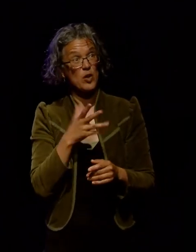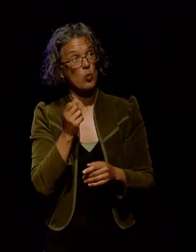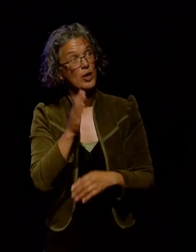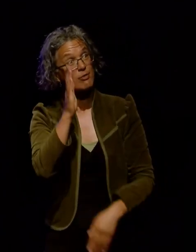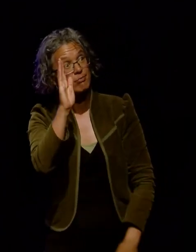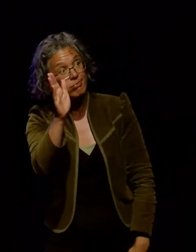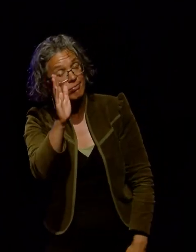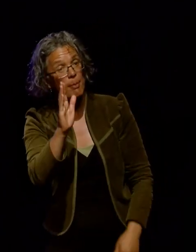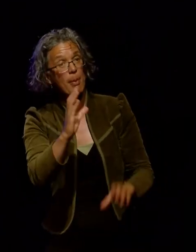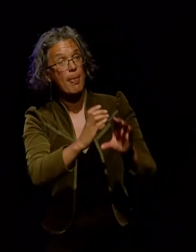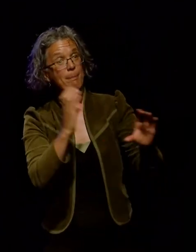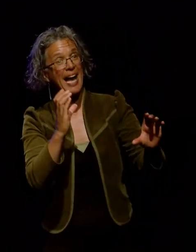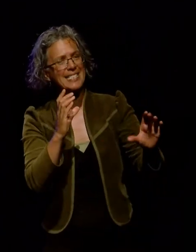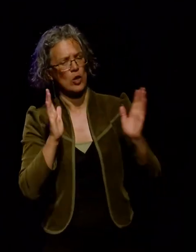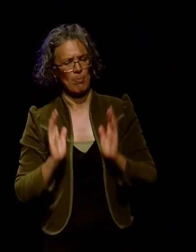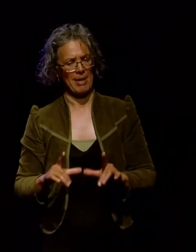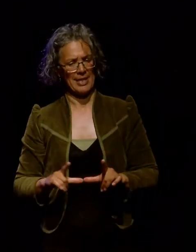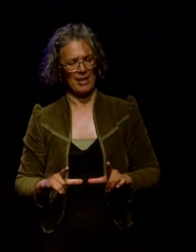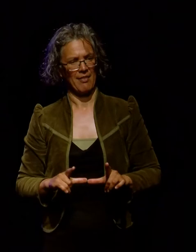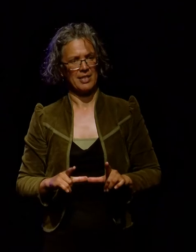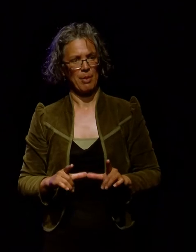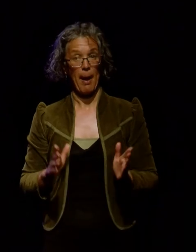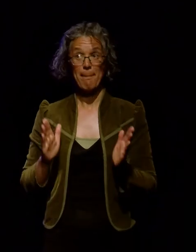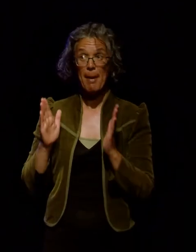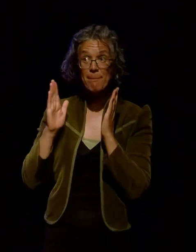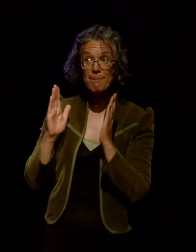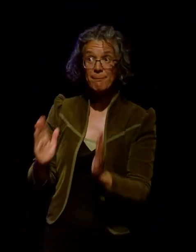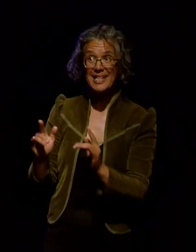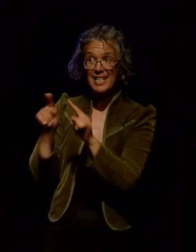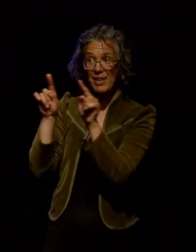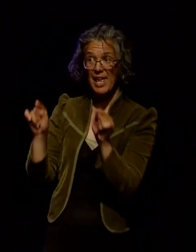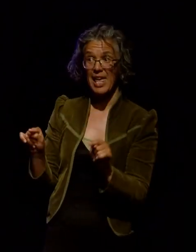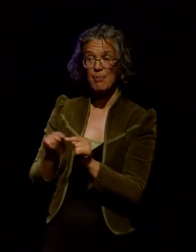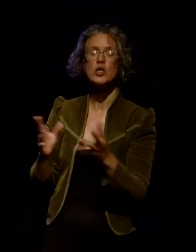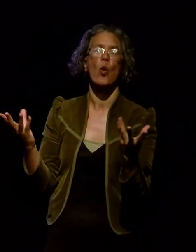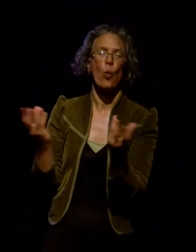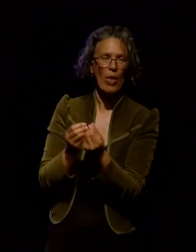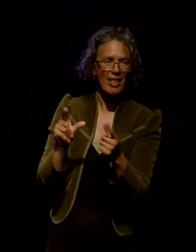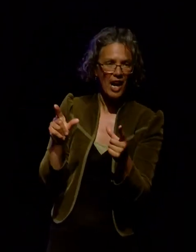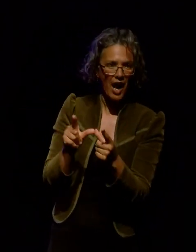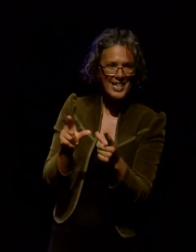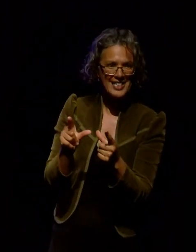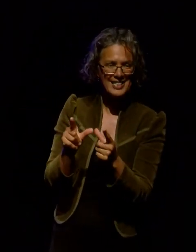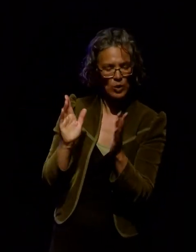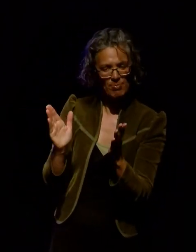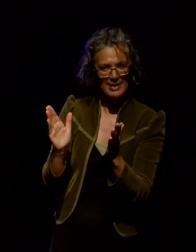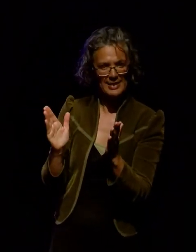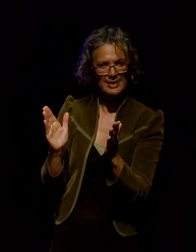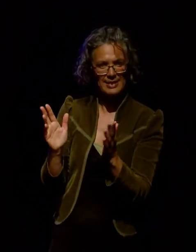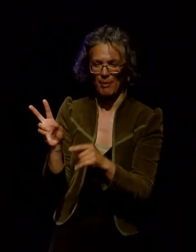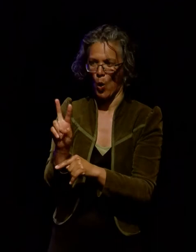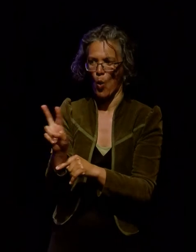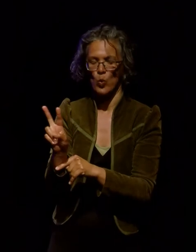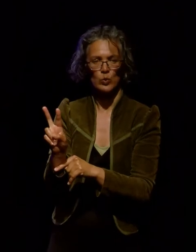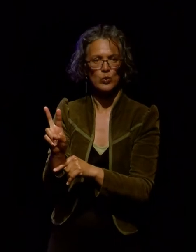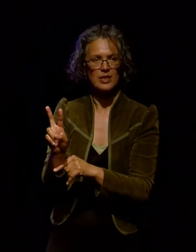Likewise you can't reproduce a Creative Commons licenced work without including the licence somewhere near that copy. Now that